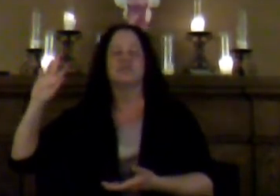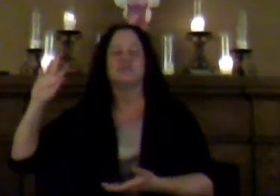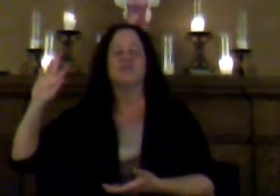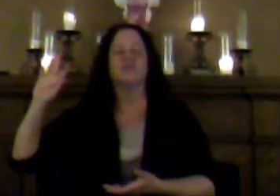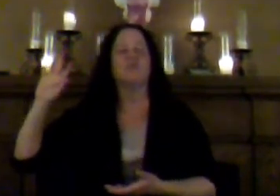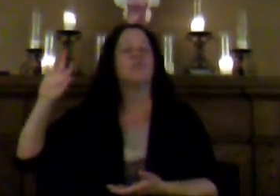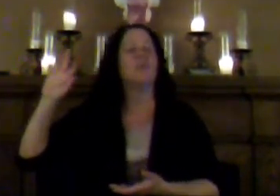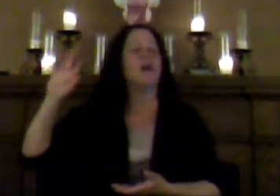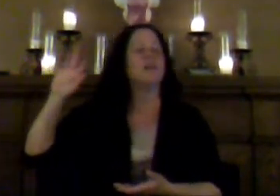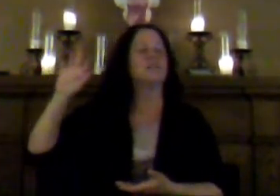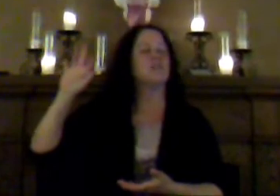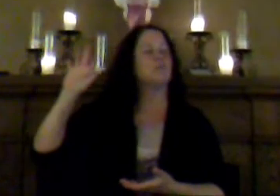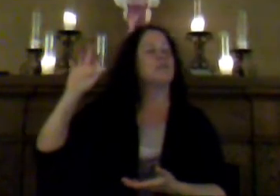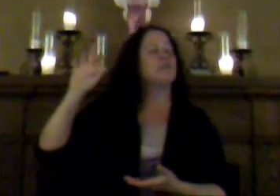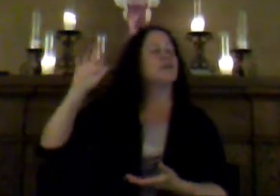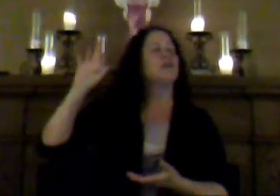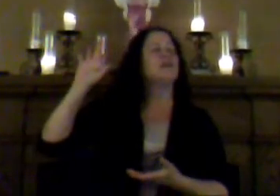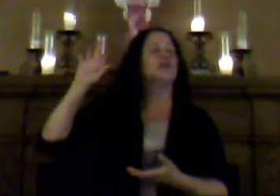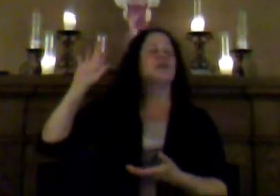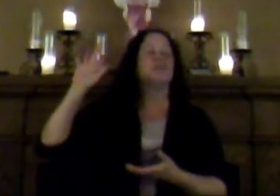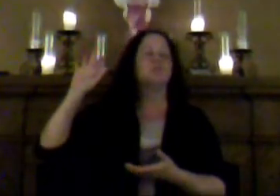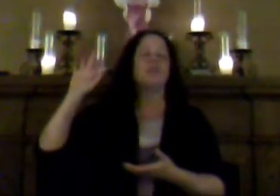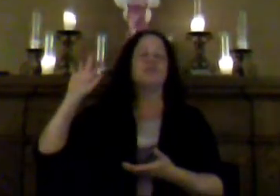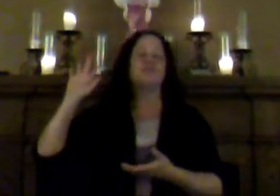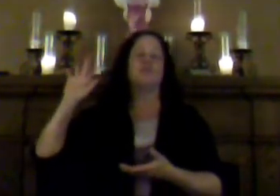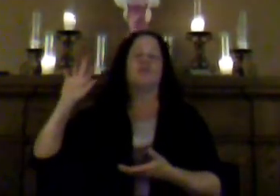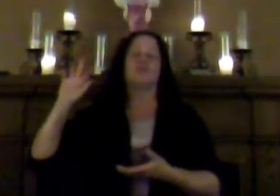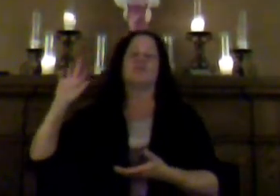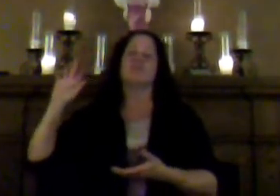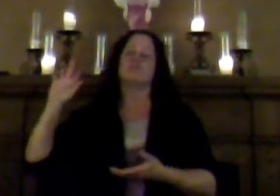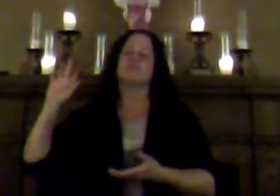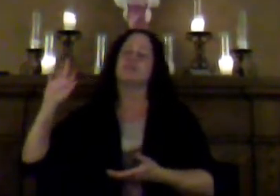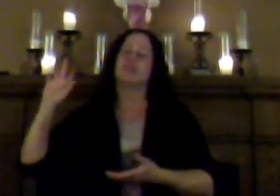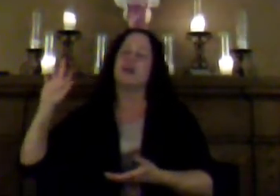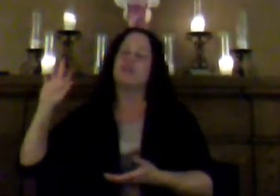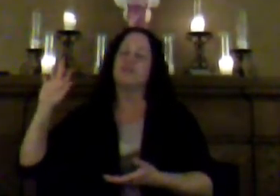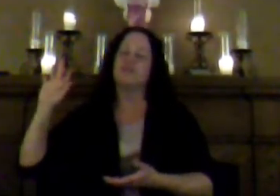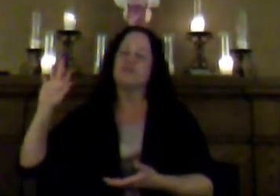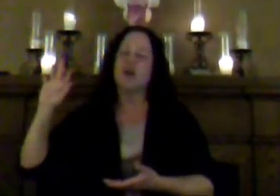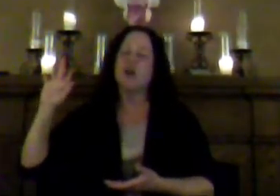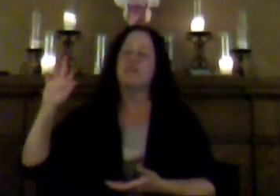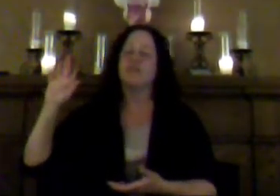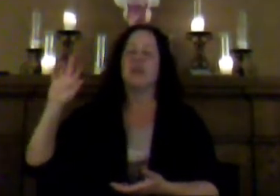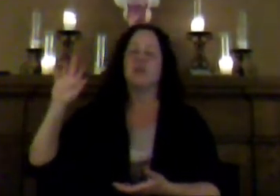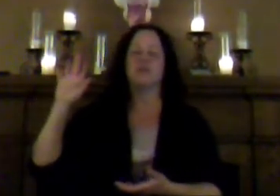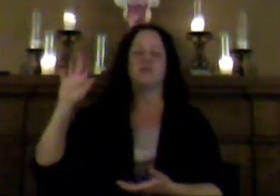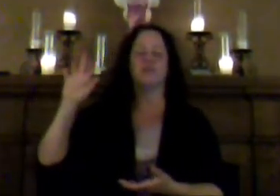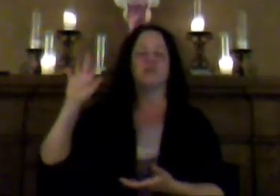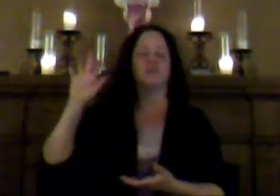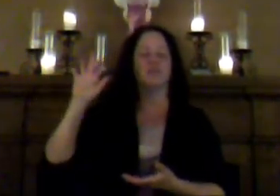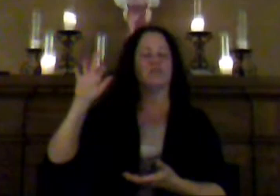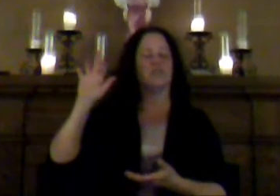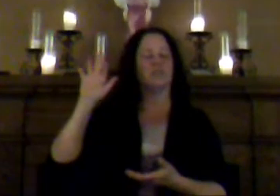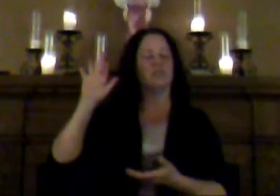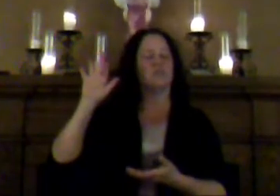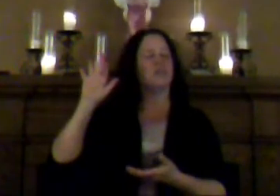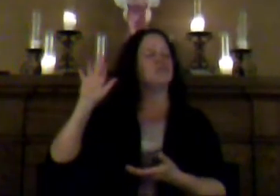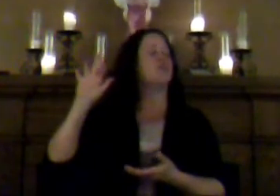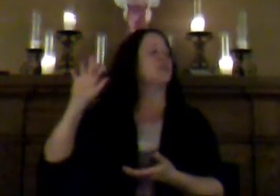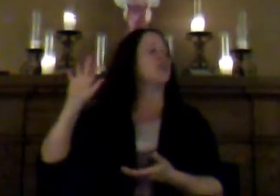For when someone speaks the words that I feel sorry for that person, it is their ego